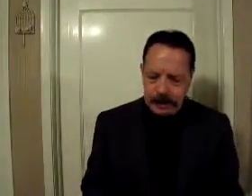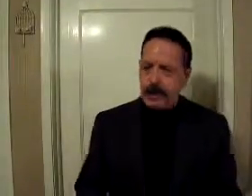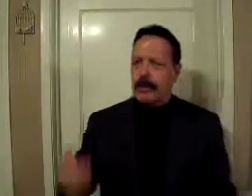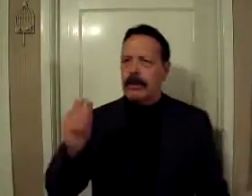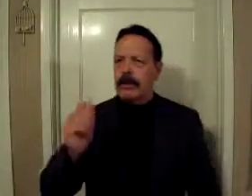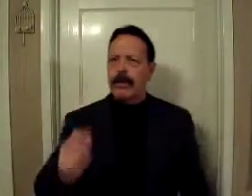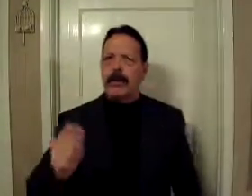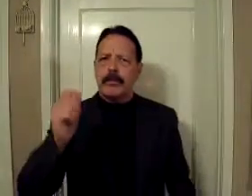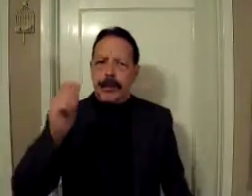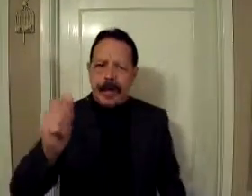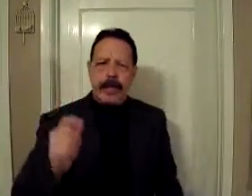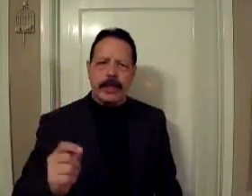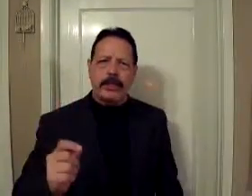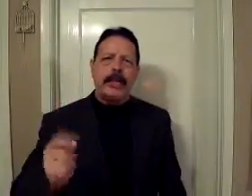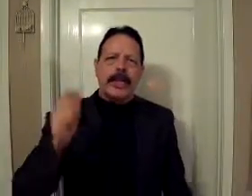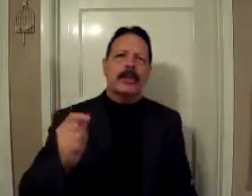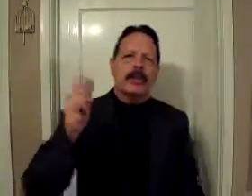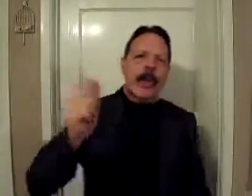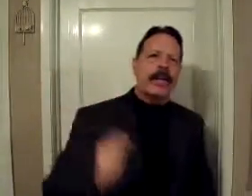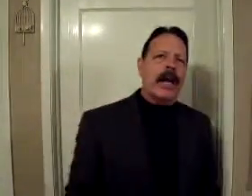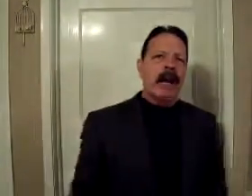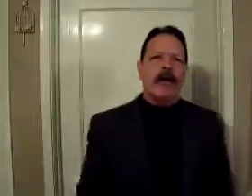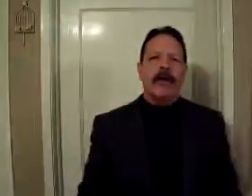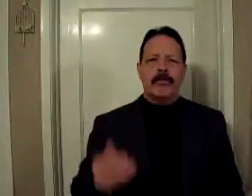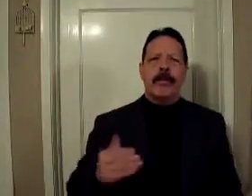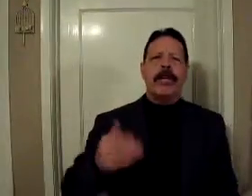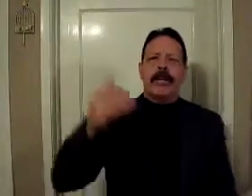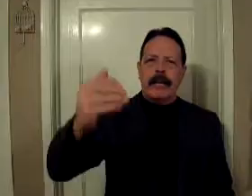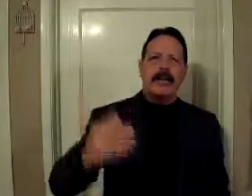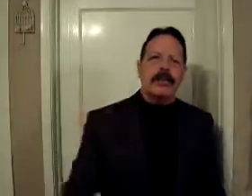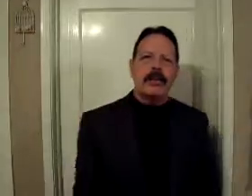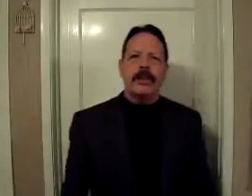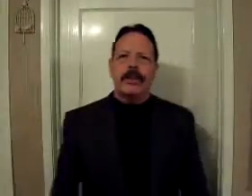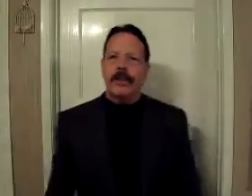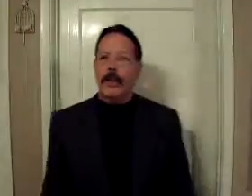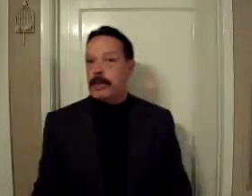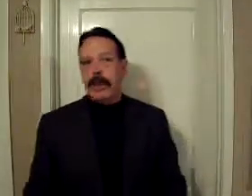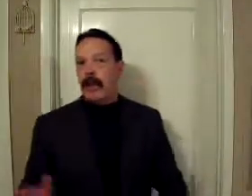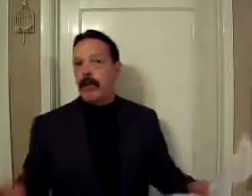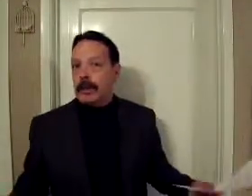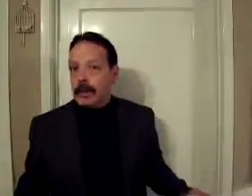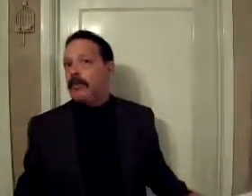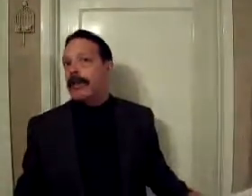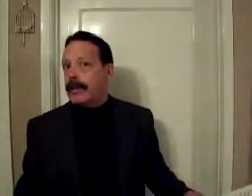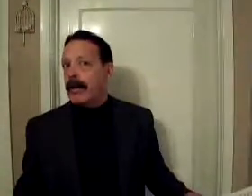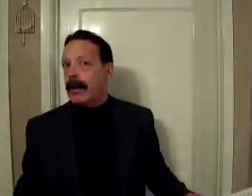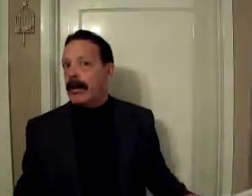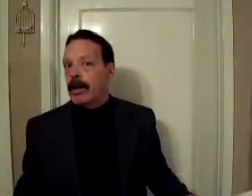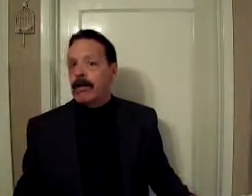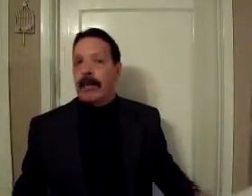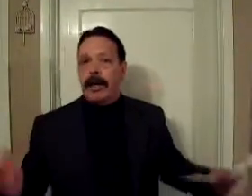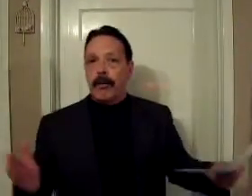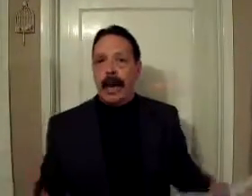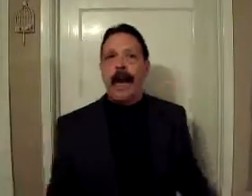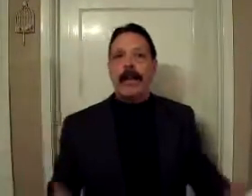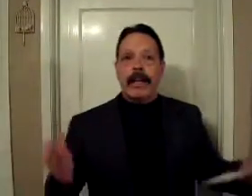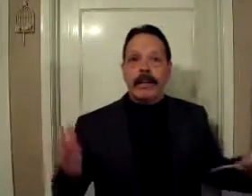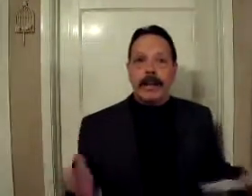says, the Lord's patience is right now being given to you. It's not always going to be there. But while it is